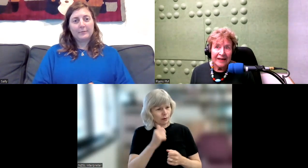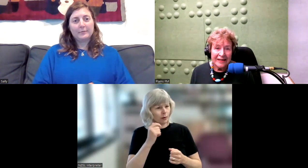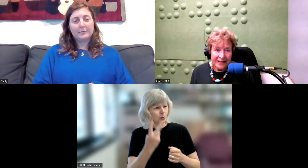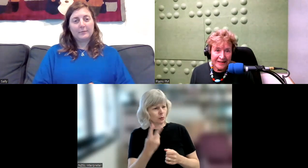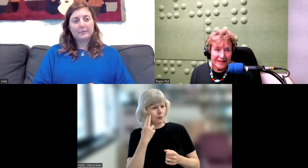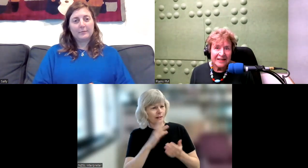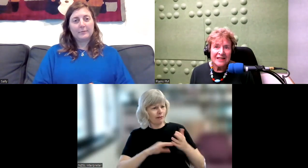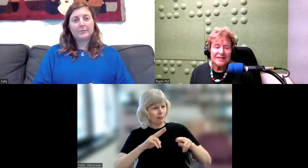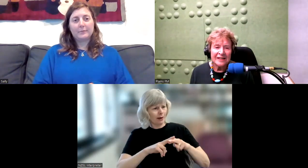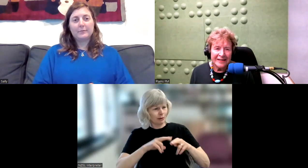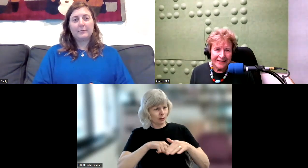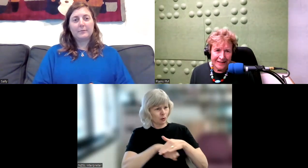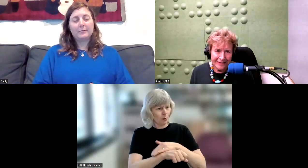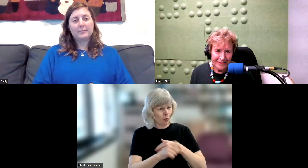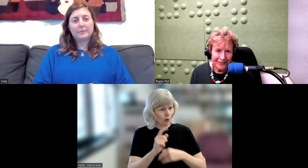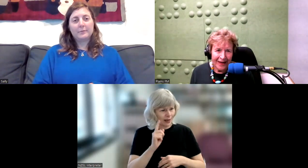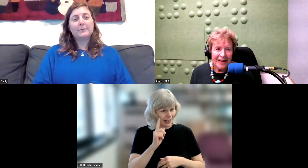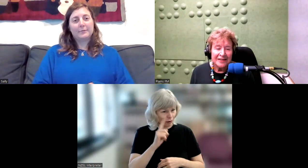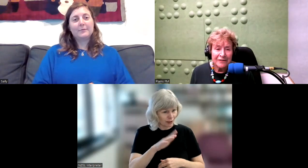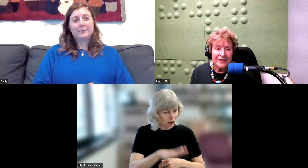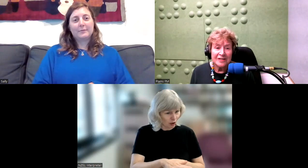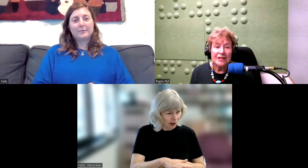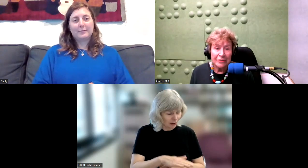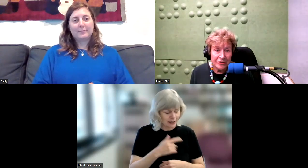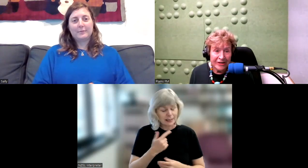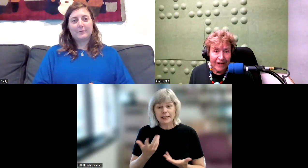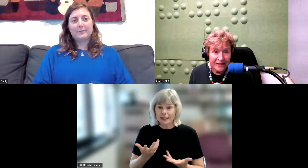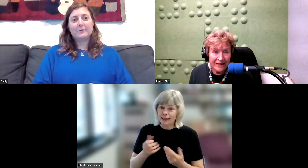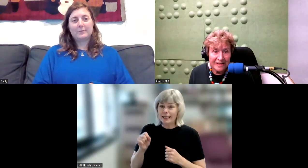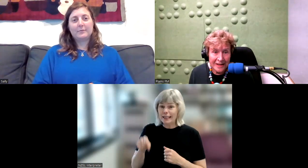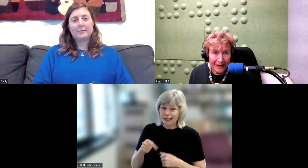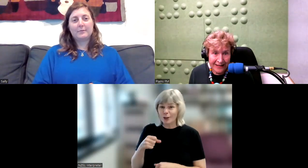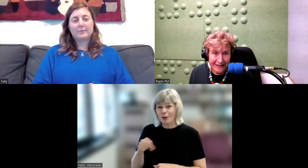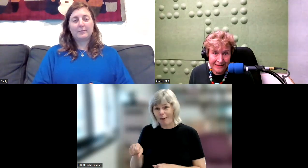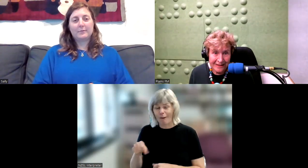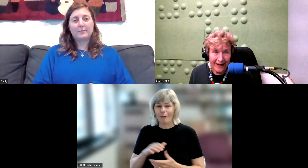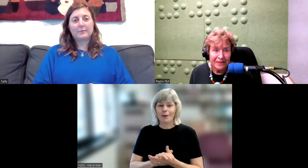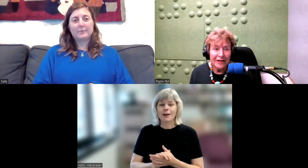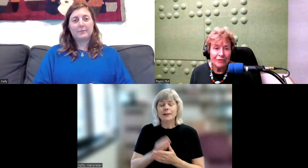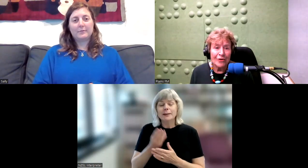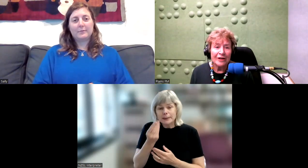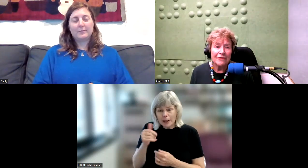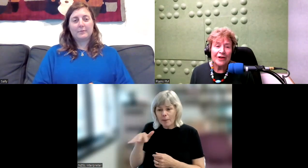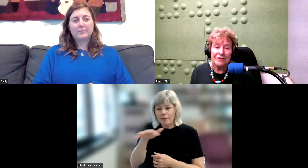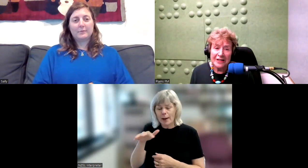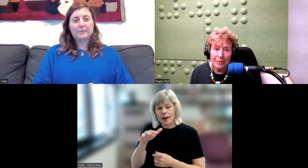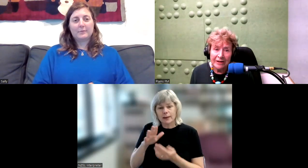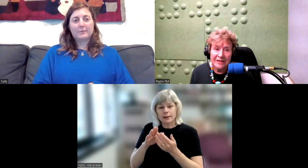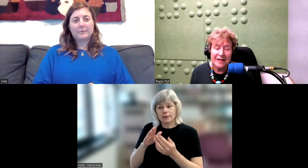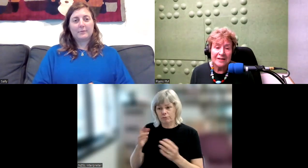Yes, it is and it isn't. Deafness is a hereditary factor in some cases. And therefore, if they have deaf parents and